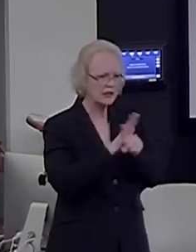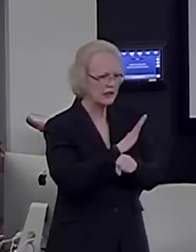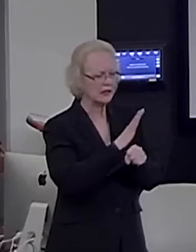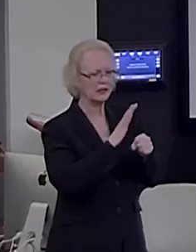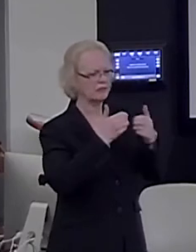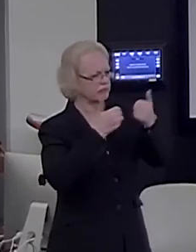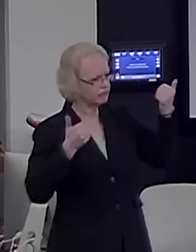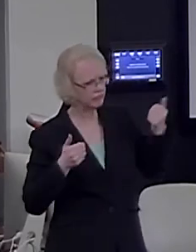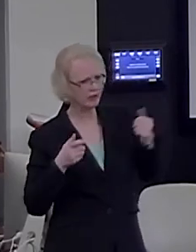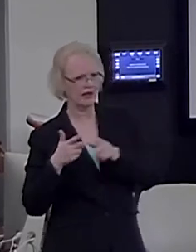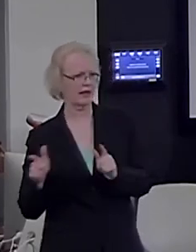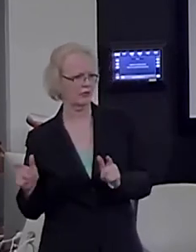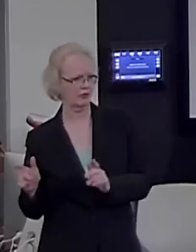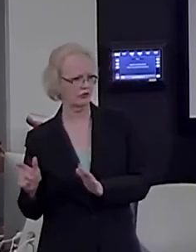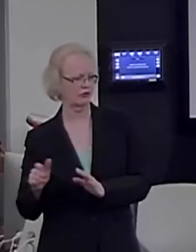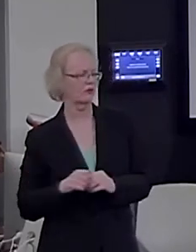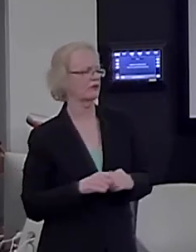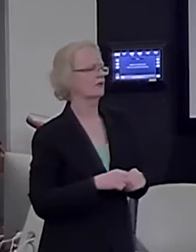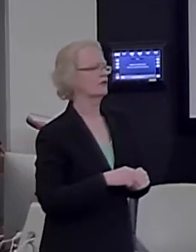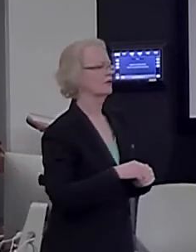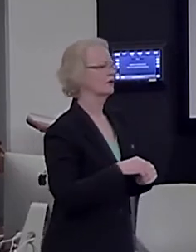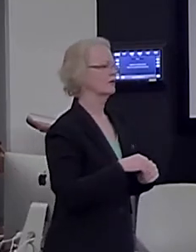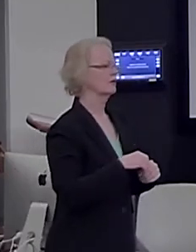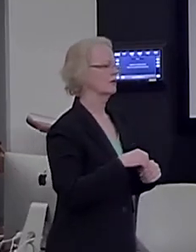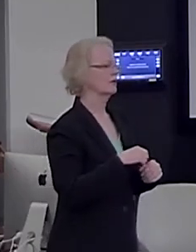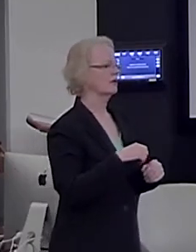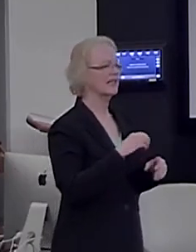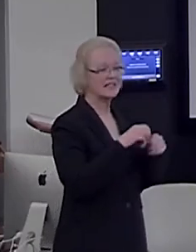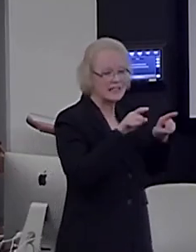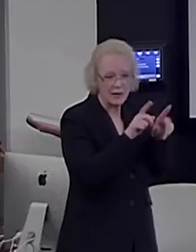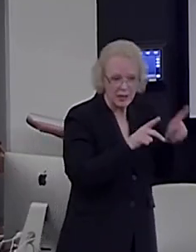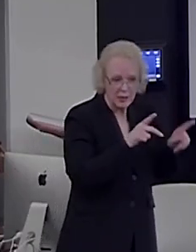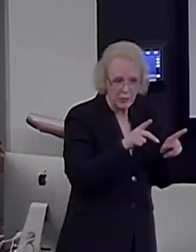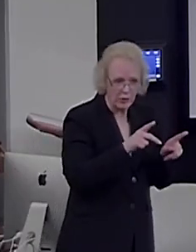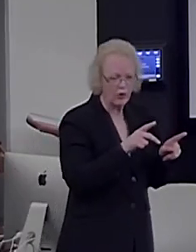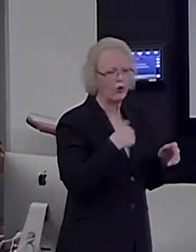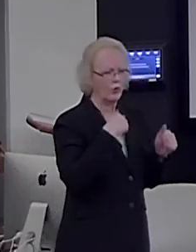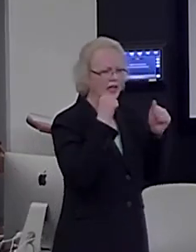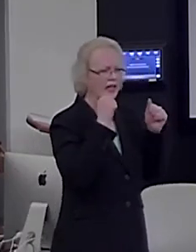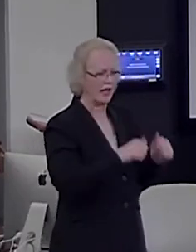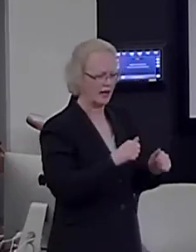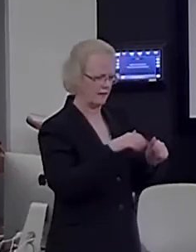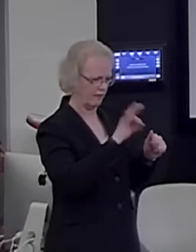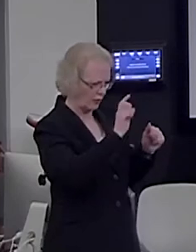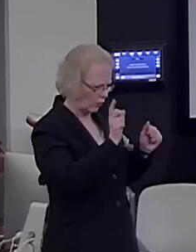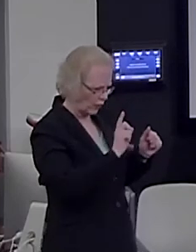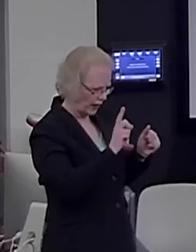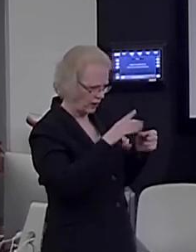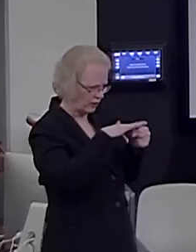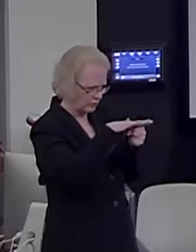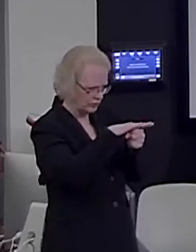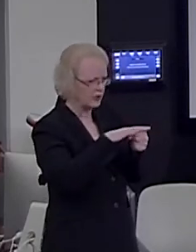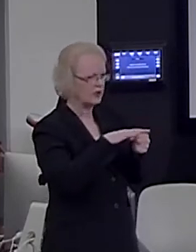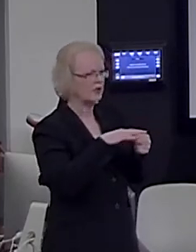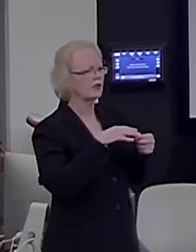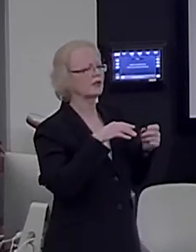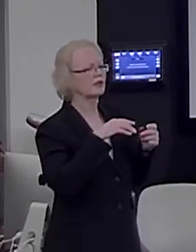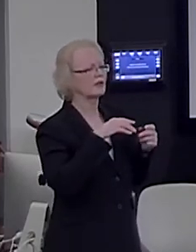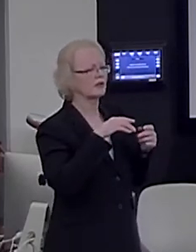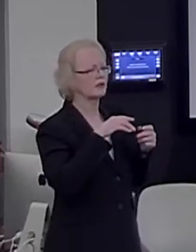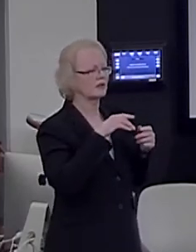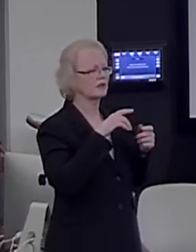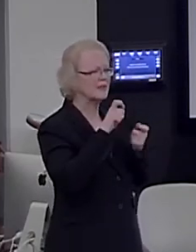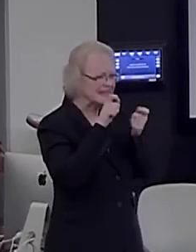from the language network. We can use, in the very same subjects, we have localizer sequences for sentence